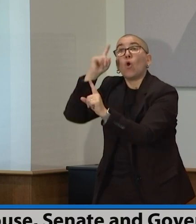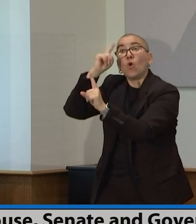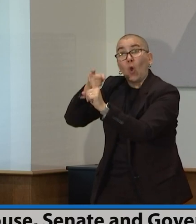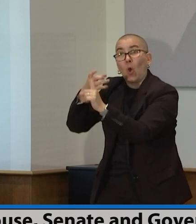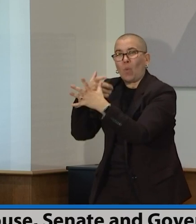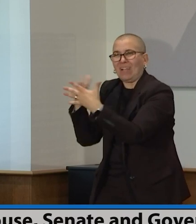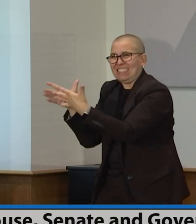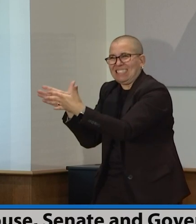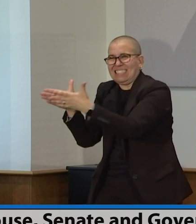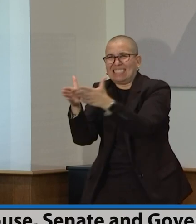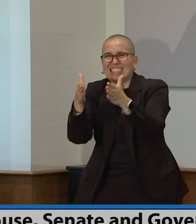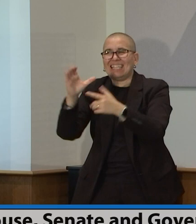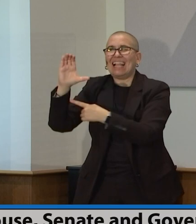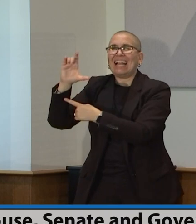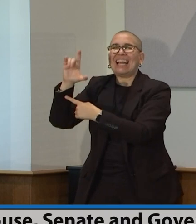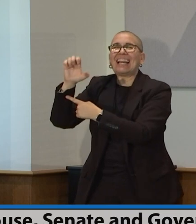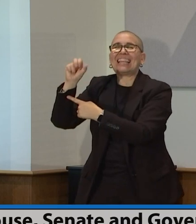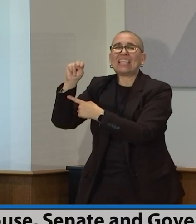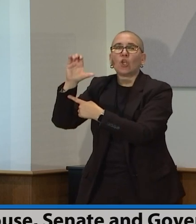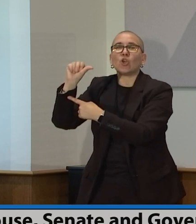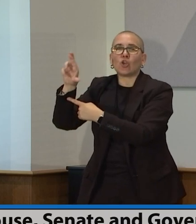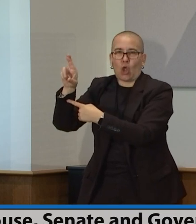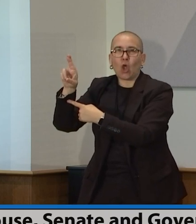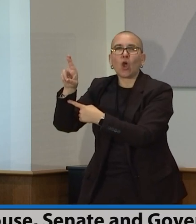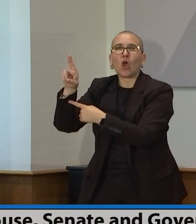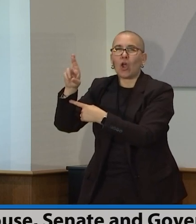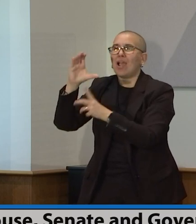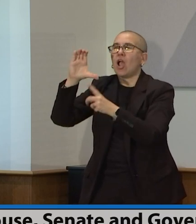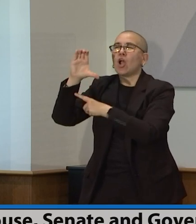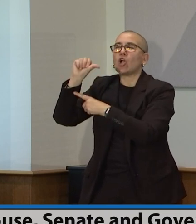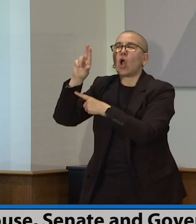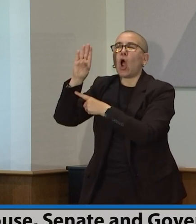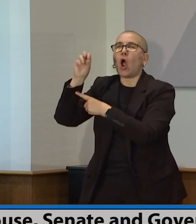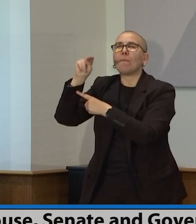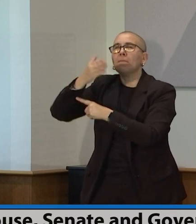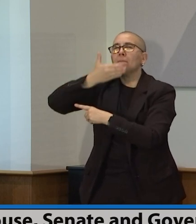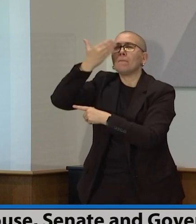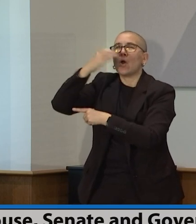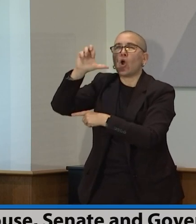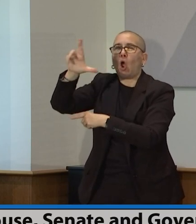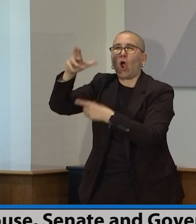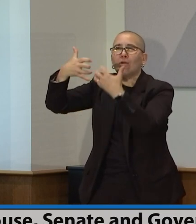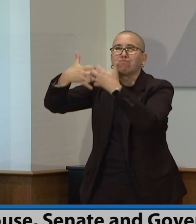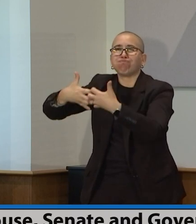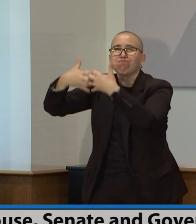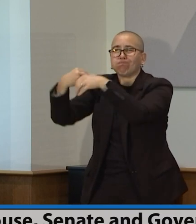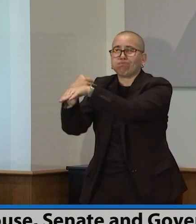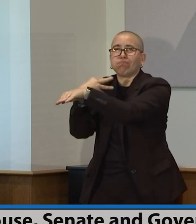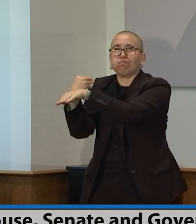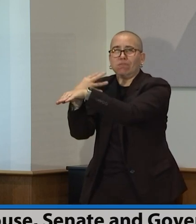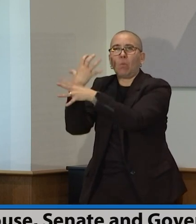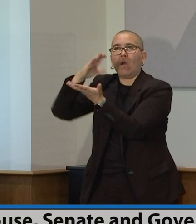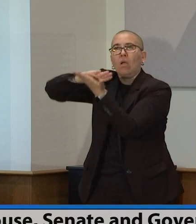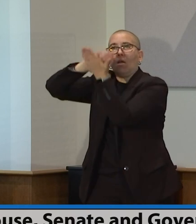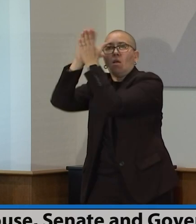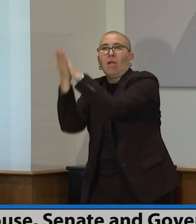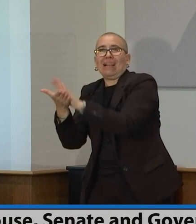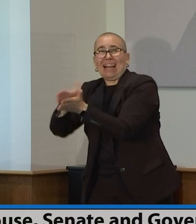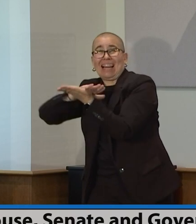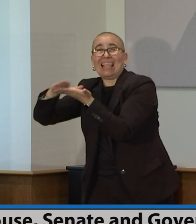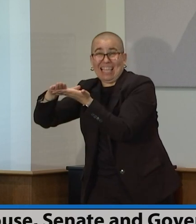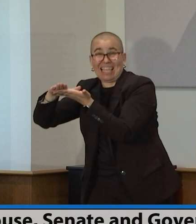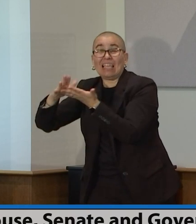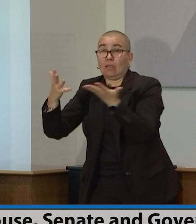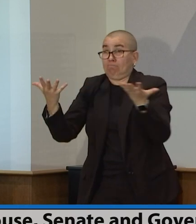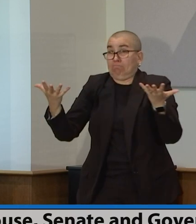And that will be with with the chairs and with the commissioner. And they will talk it through. And we'll see what they come up with. As I've said, when we started this process, we're